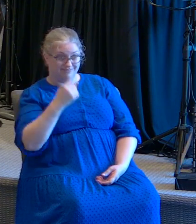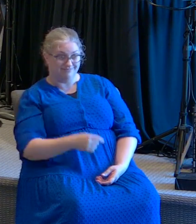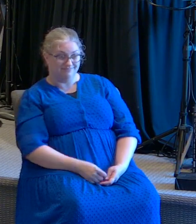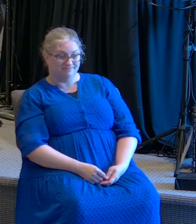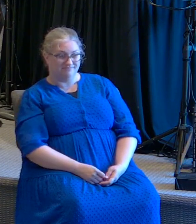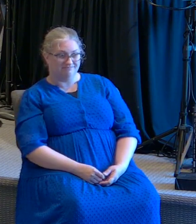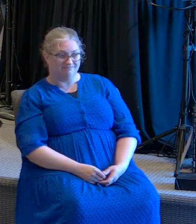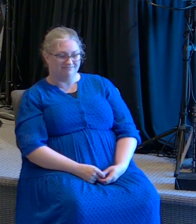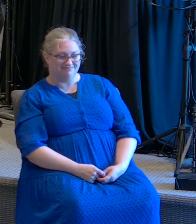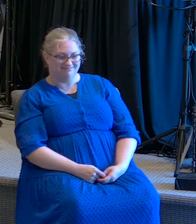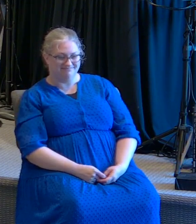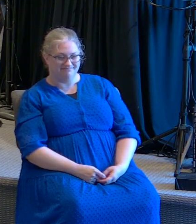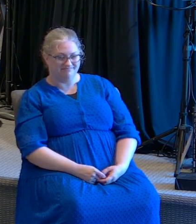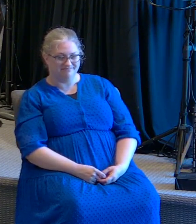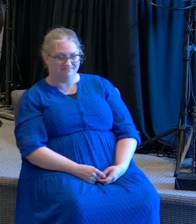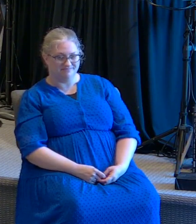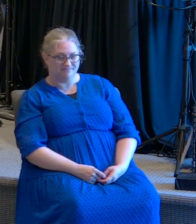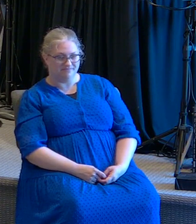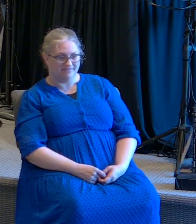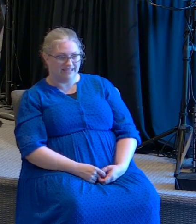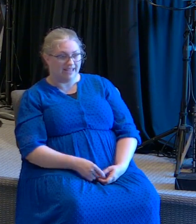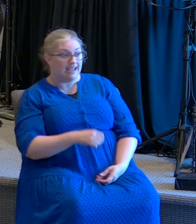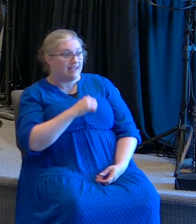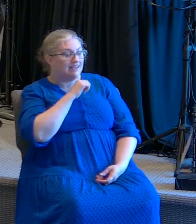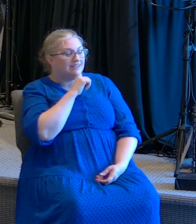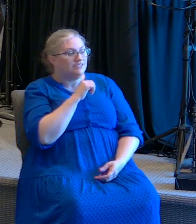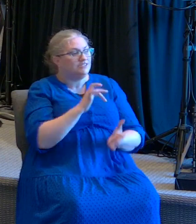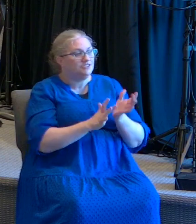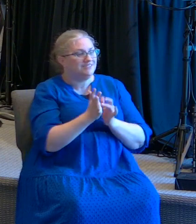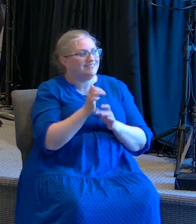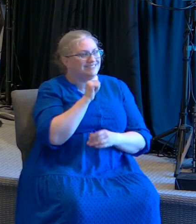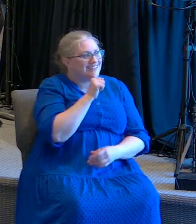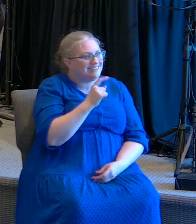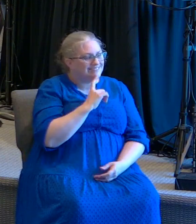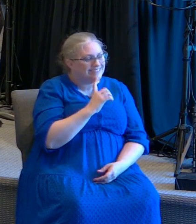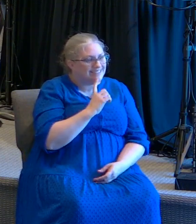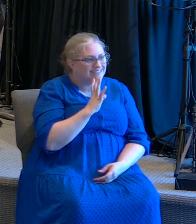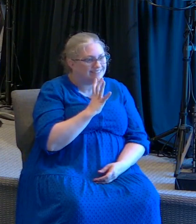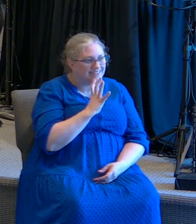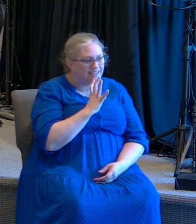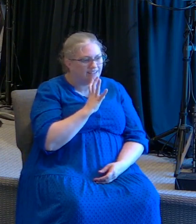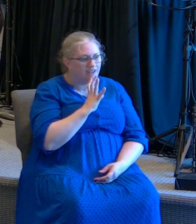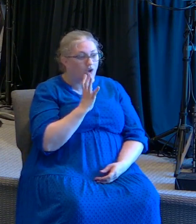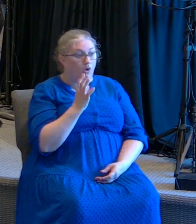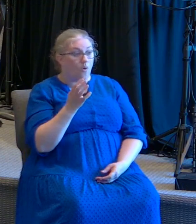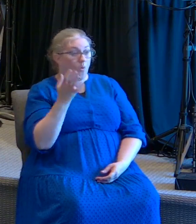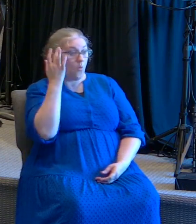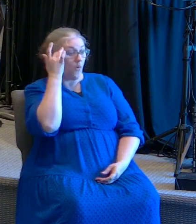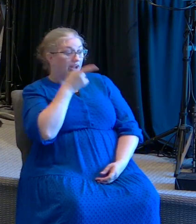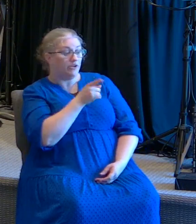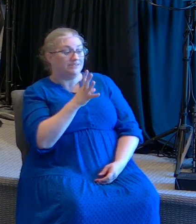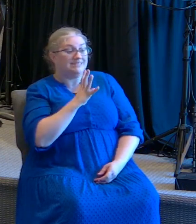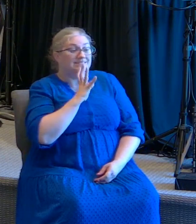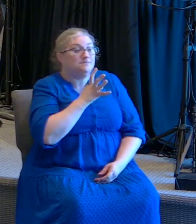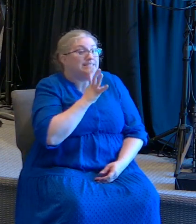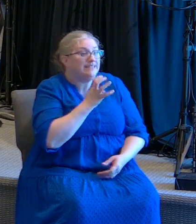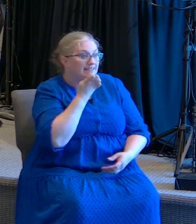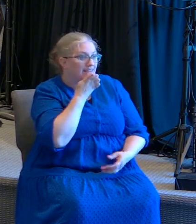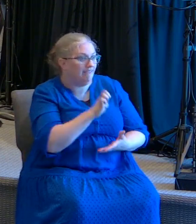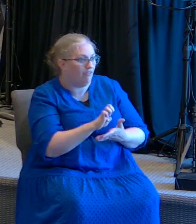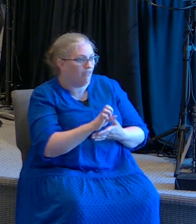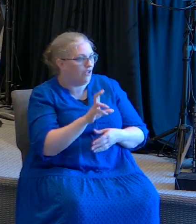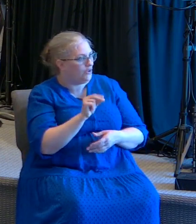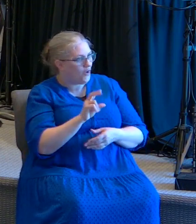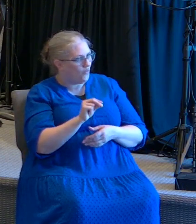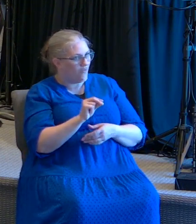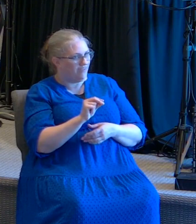Why are you, he didn't say, why are you speaking evil? He said, why are you thinking it in your El Señor jamás mencionó, ¿por qué están hablando, murmurando?